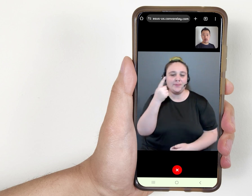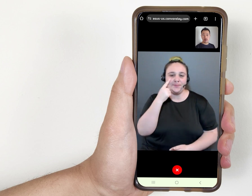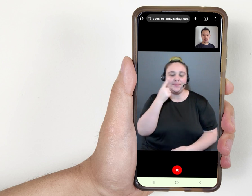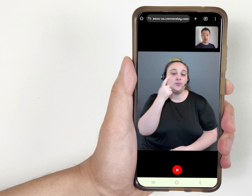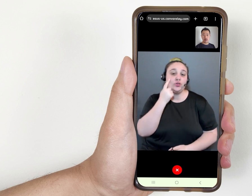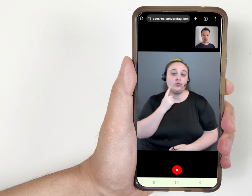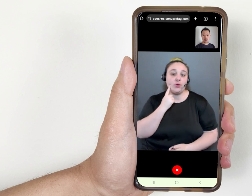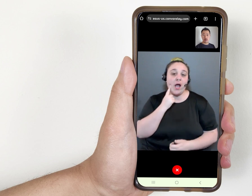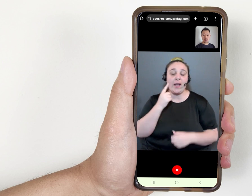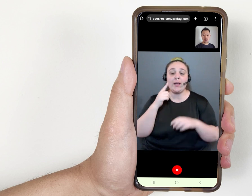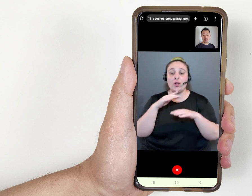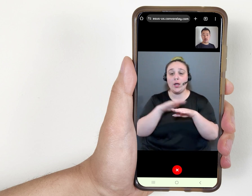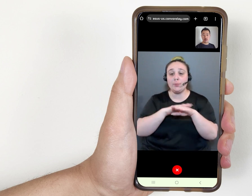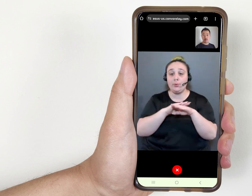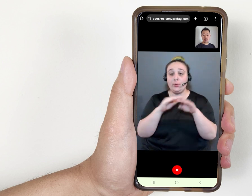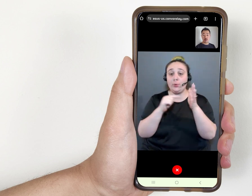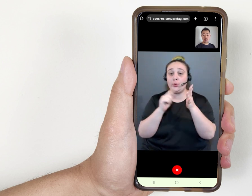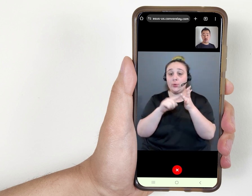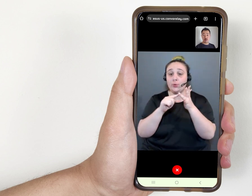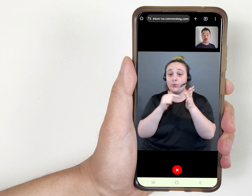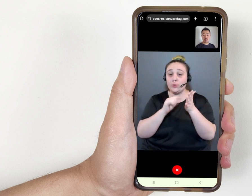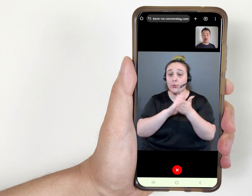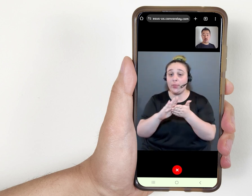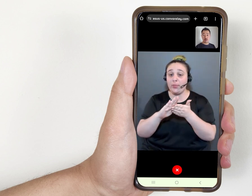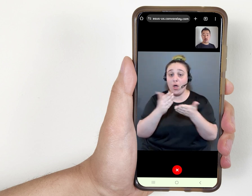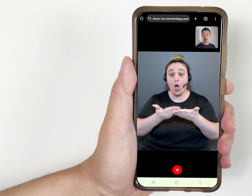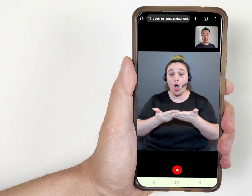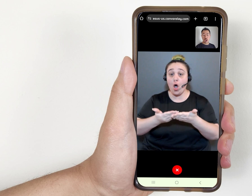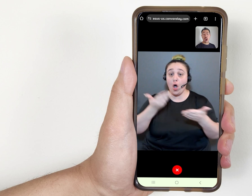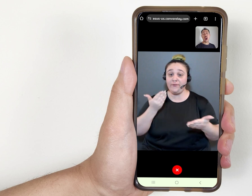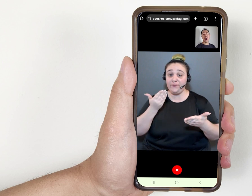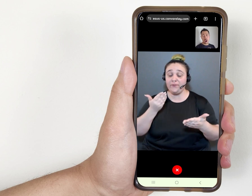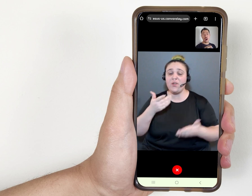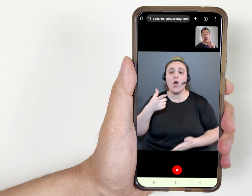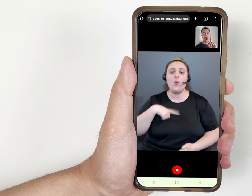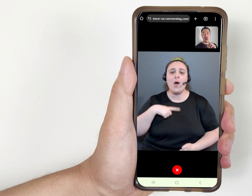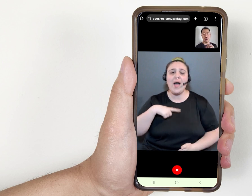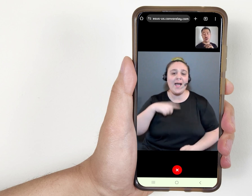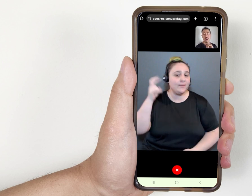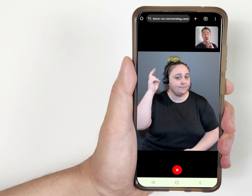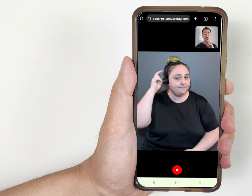Could you please turn off the Bluetooth? Disconnecting Bluetooth from your hearing aids or your implants.